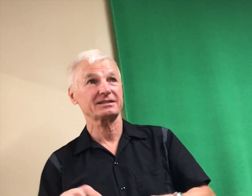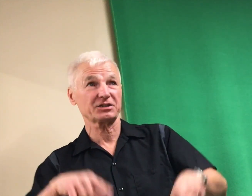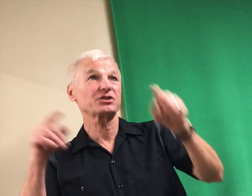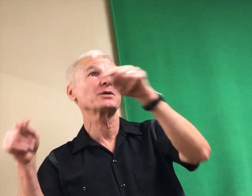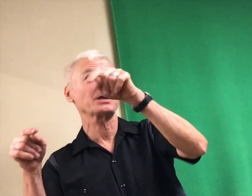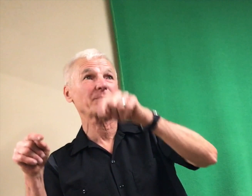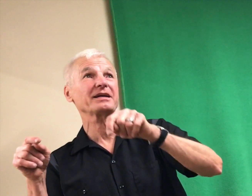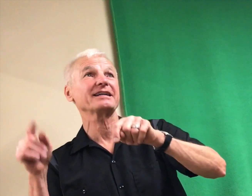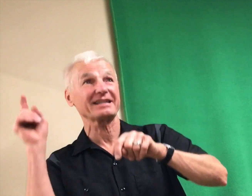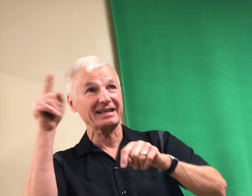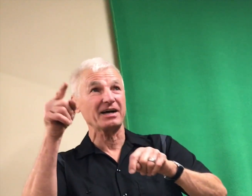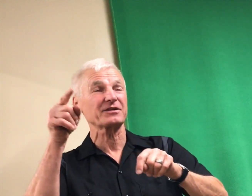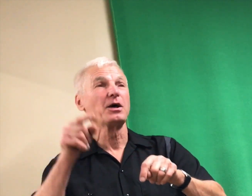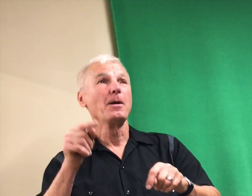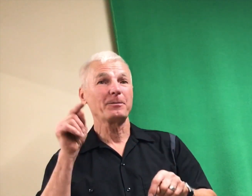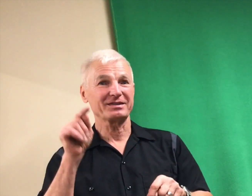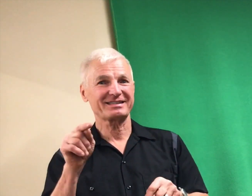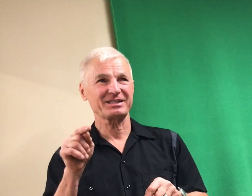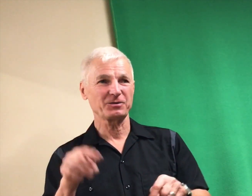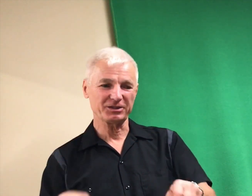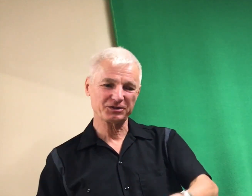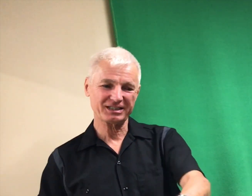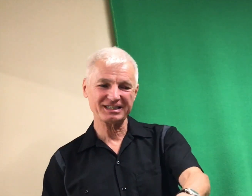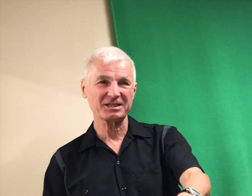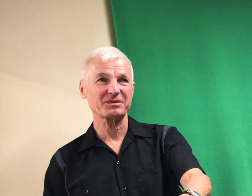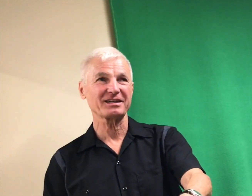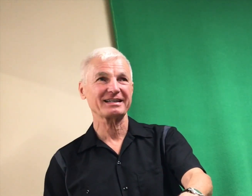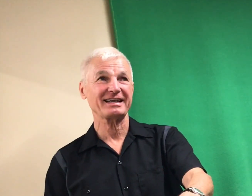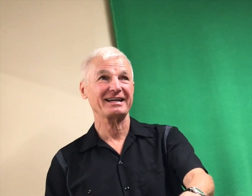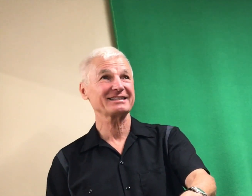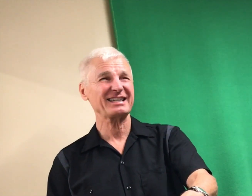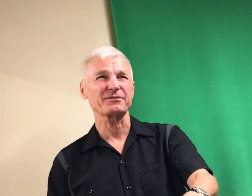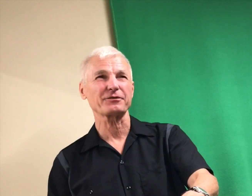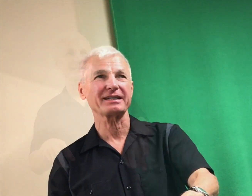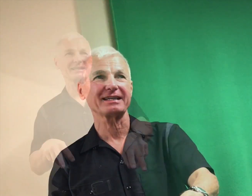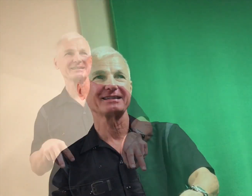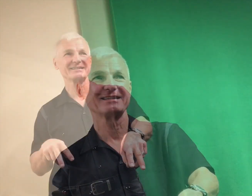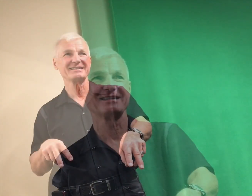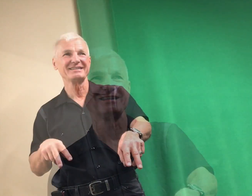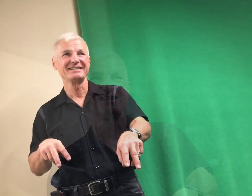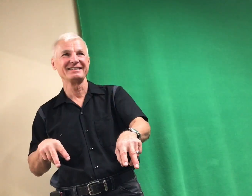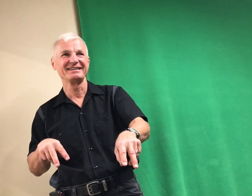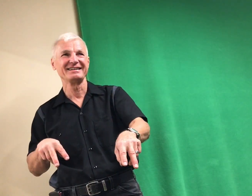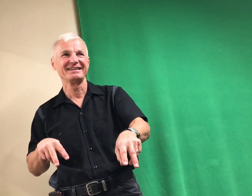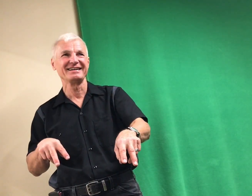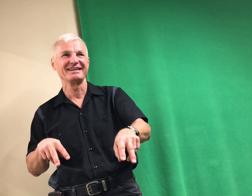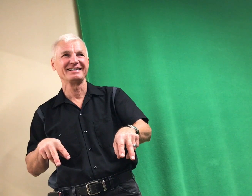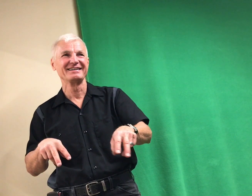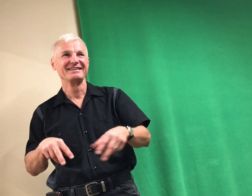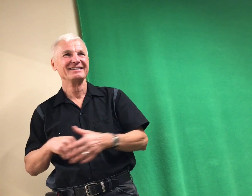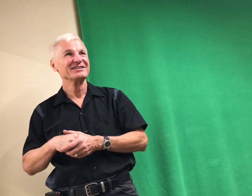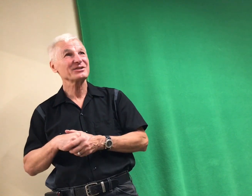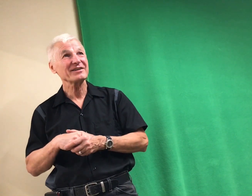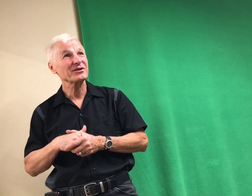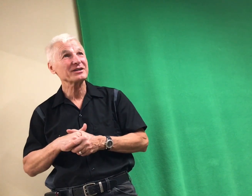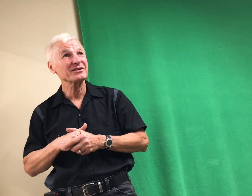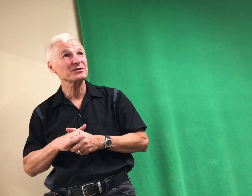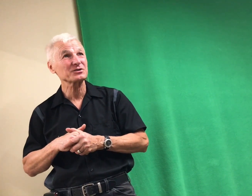and just jumped up in and left. But still, when you see something like that, it's kind of freaky. Wow, yeah. So you haven't heard any of those